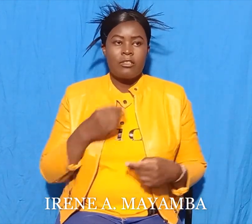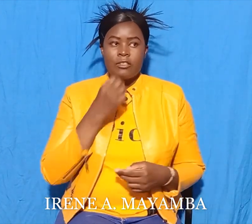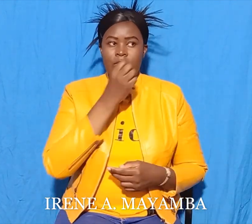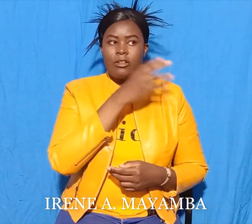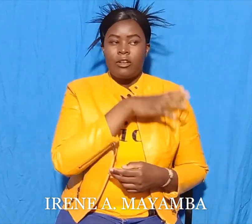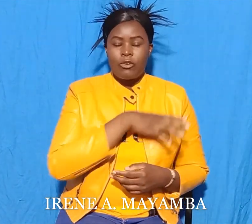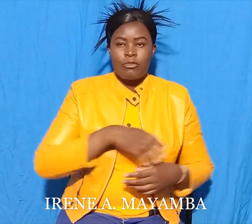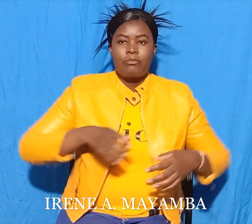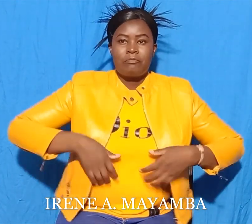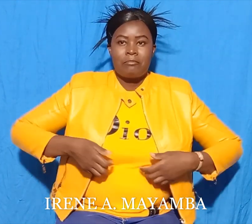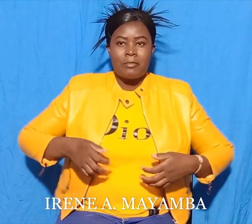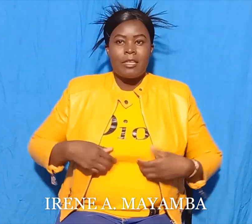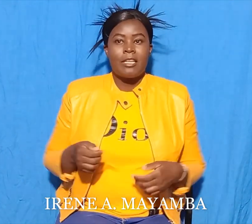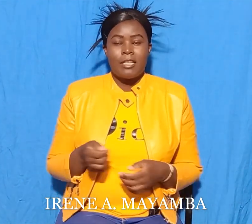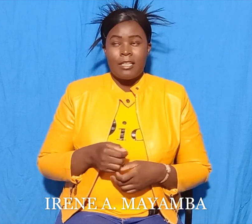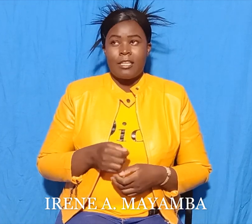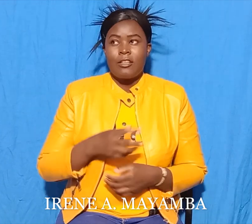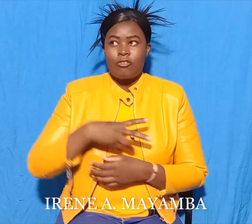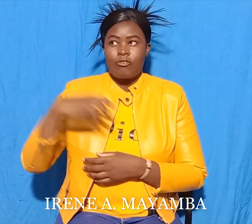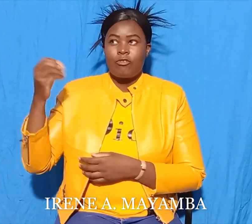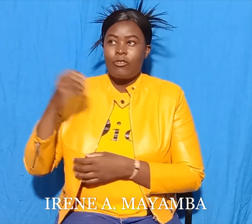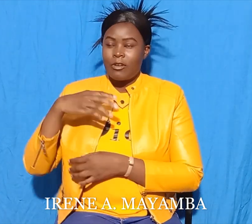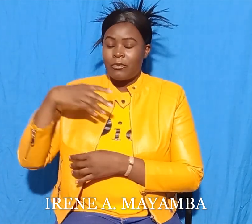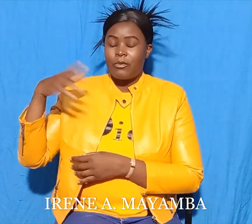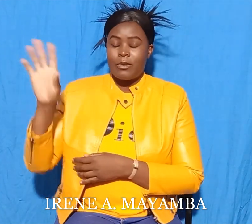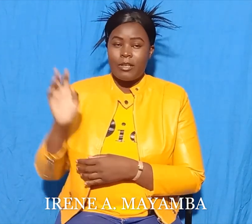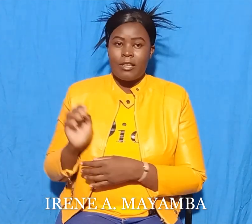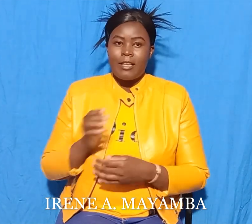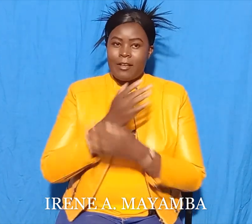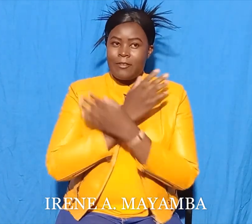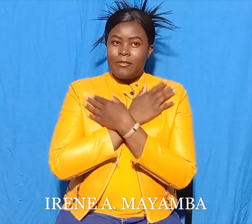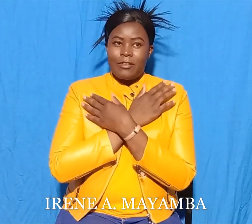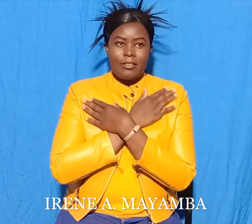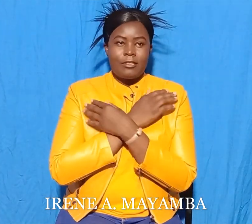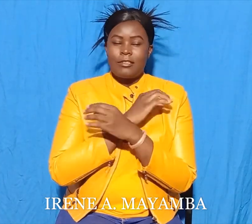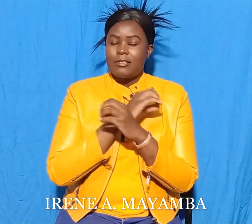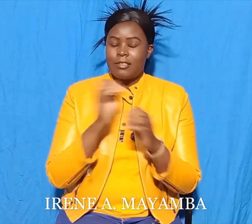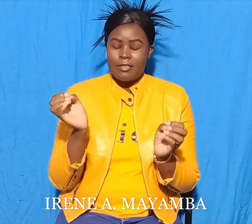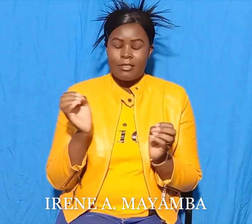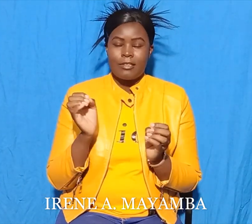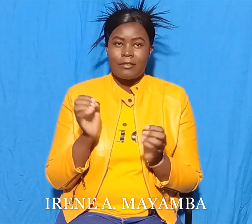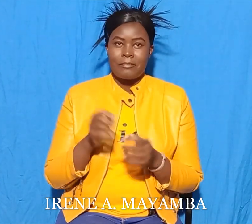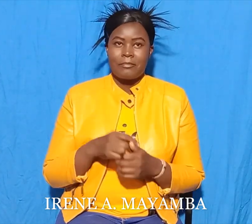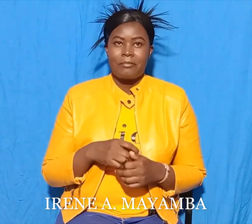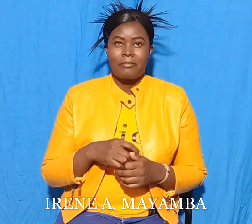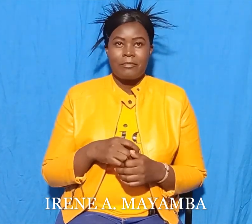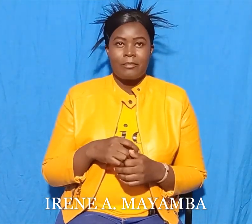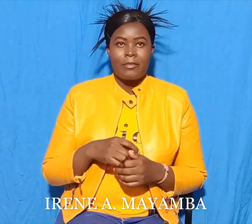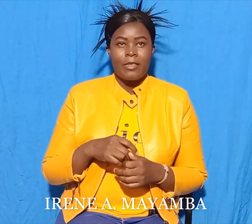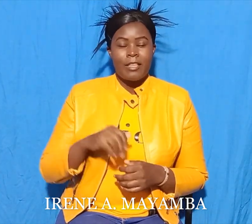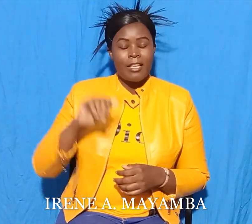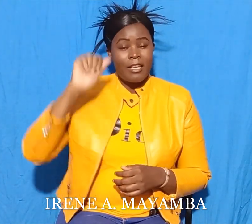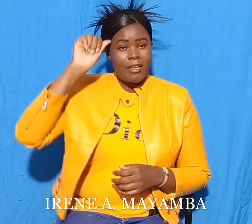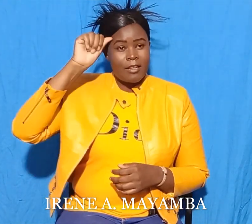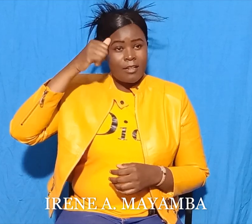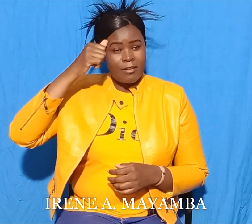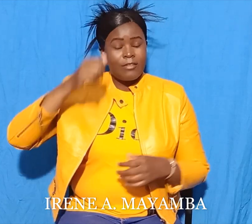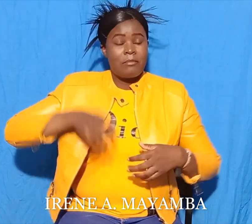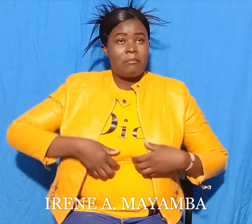We are not friends anymore. And with these words, the clever monkey threw a big rotten fruit